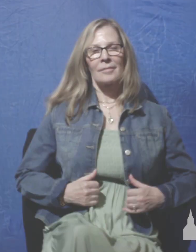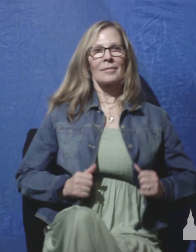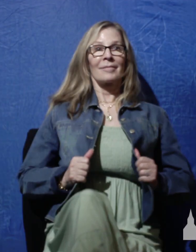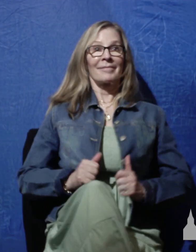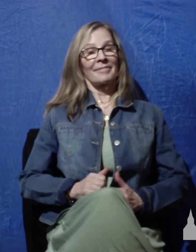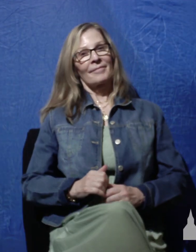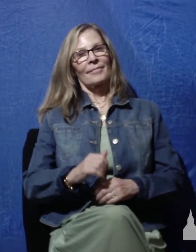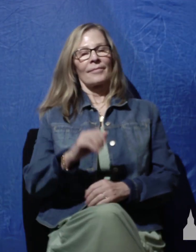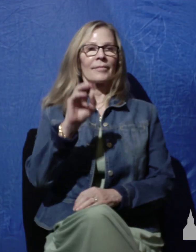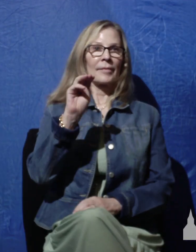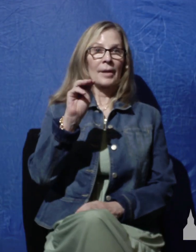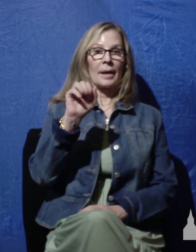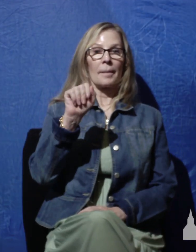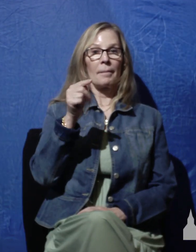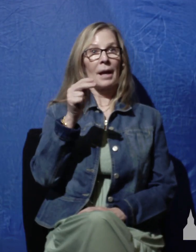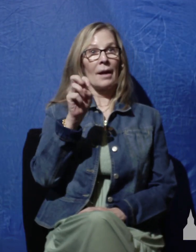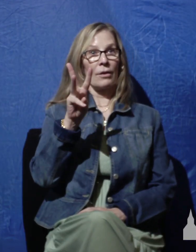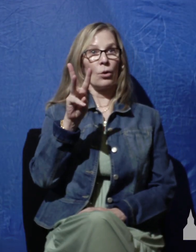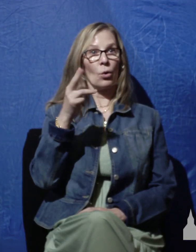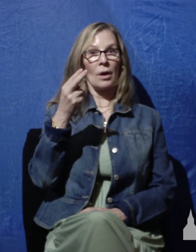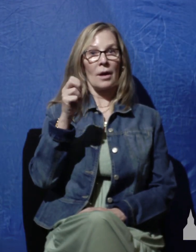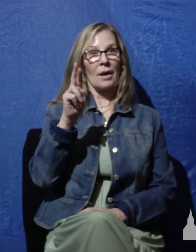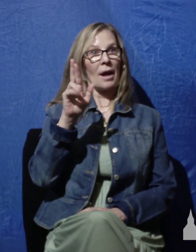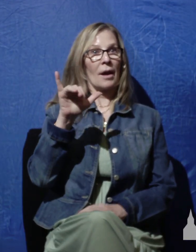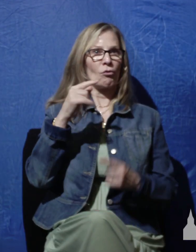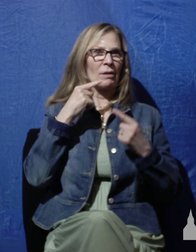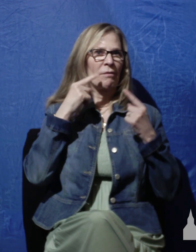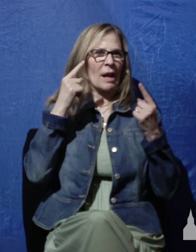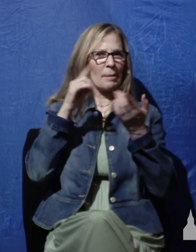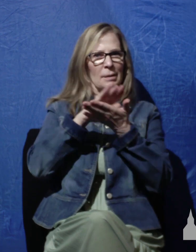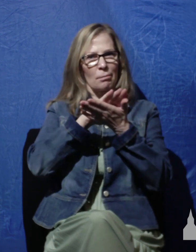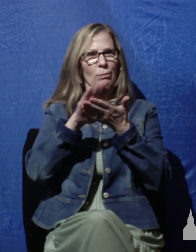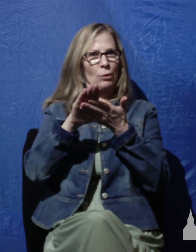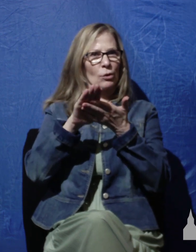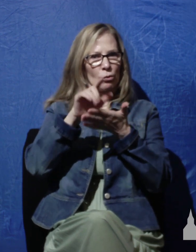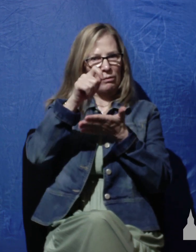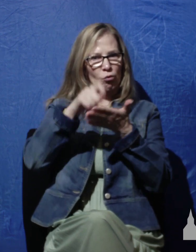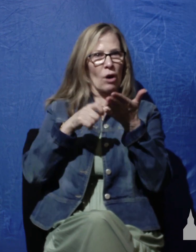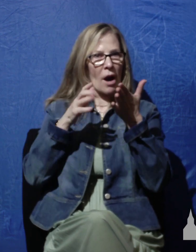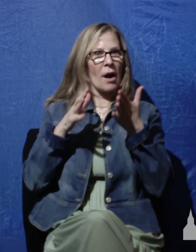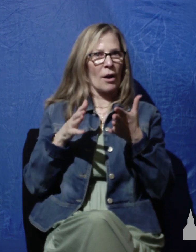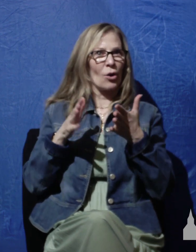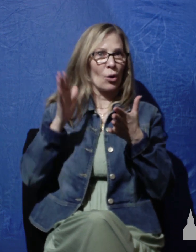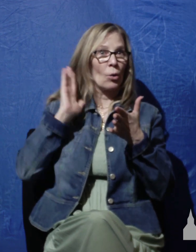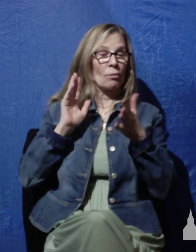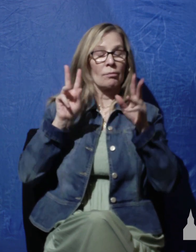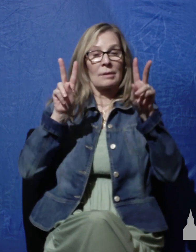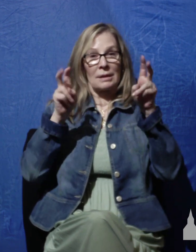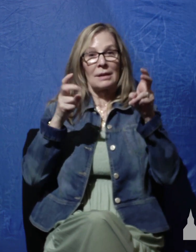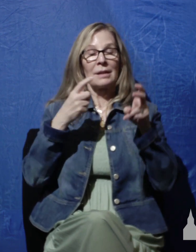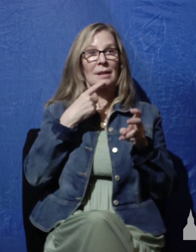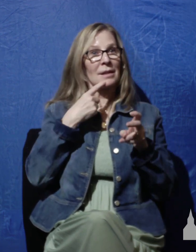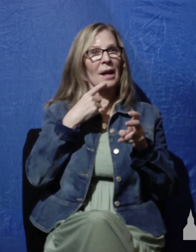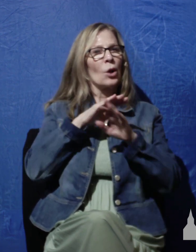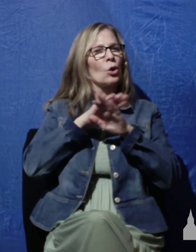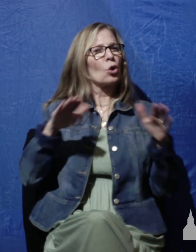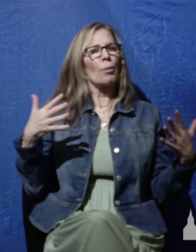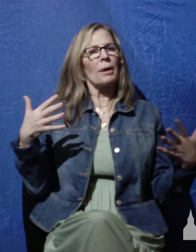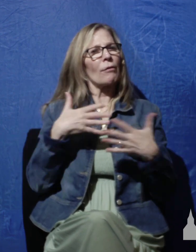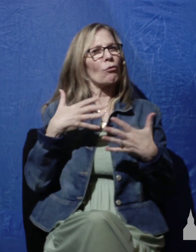Matthew Henry, the well-known Puritan devotional writer, once wrote these words. He said, Be not afraid of saying too